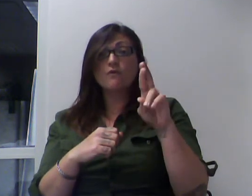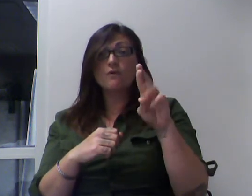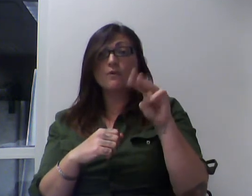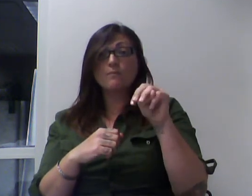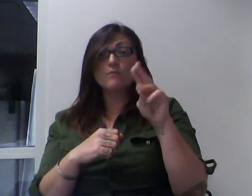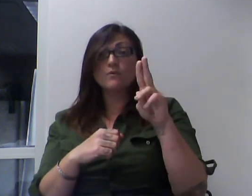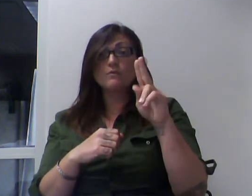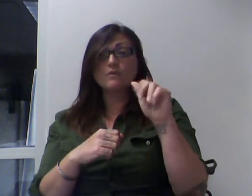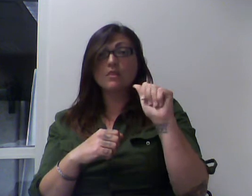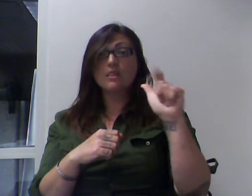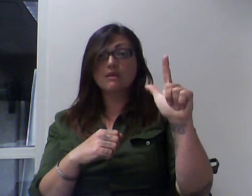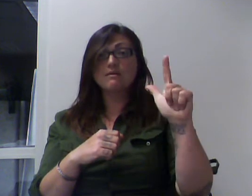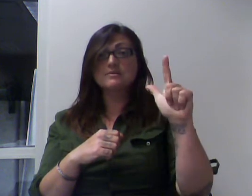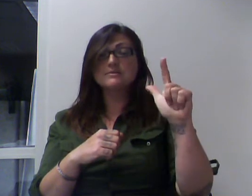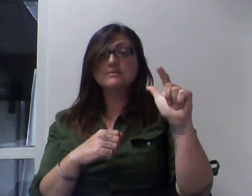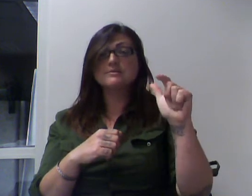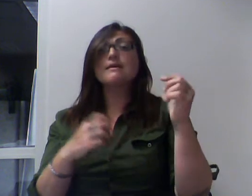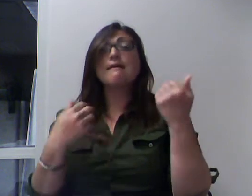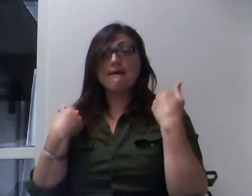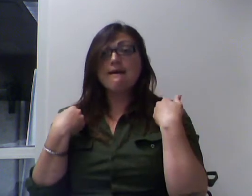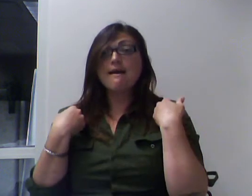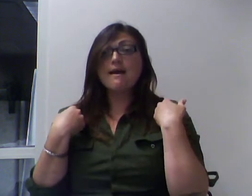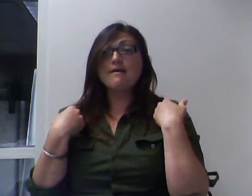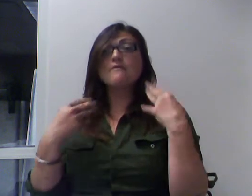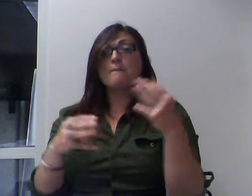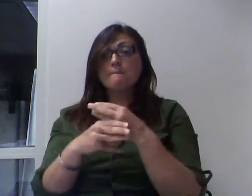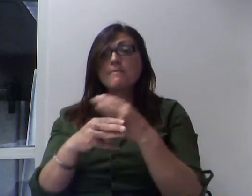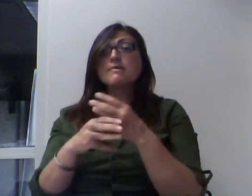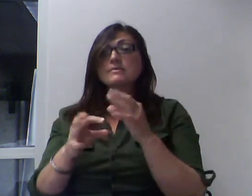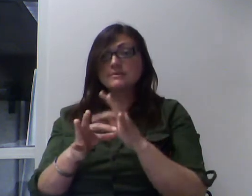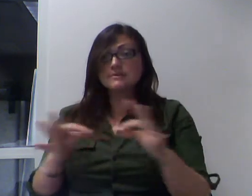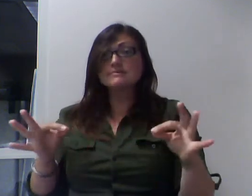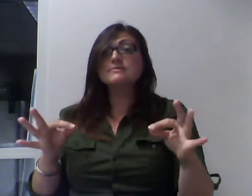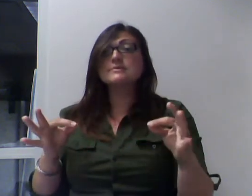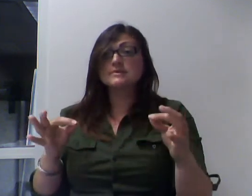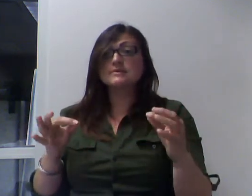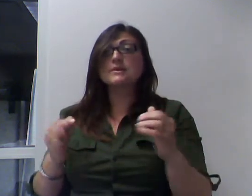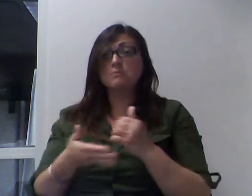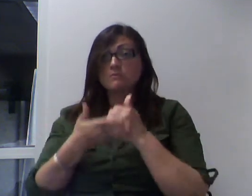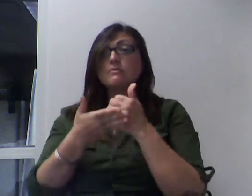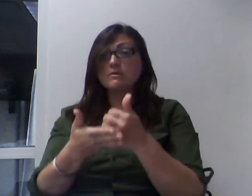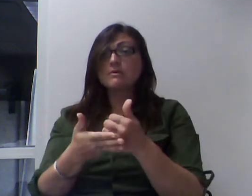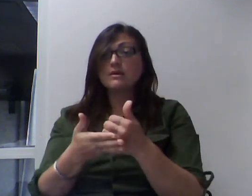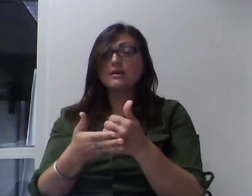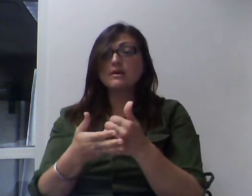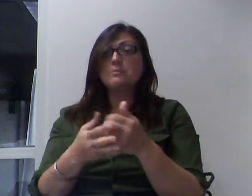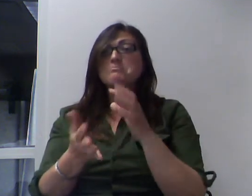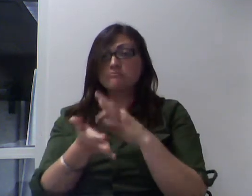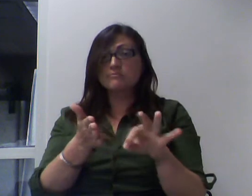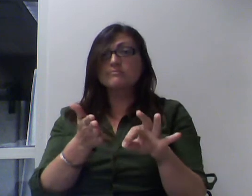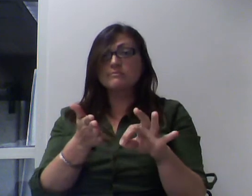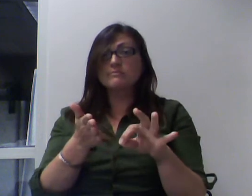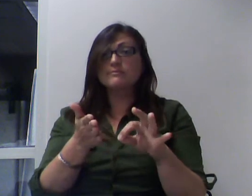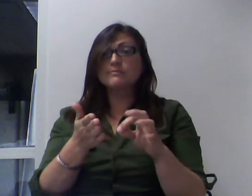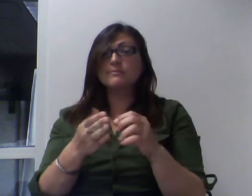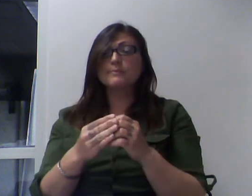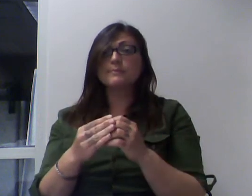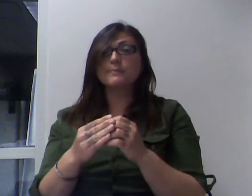by one. We will be able to have a formula that tells us how many squares or segments there should be.